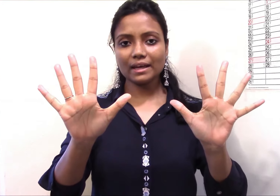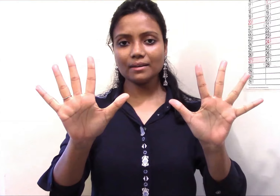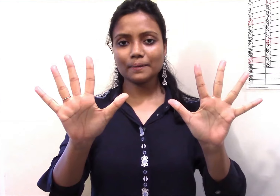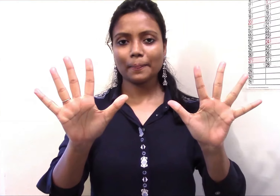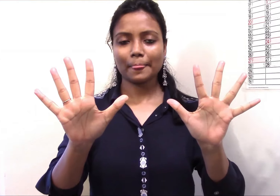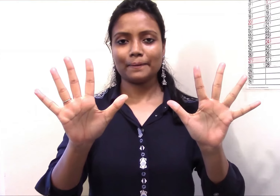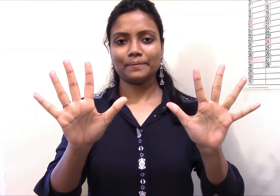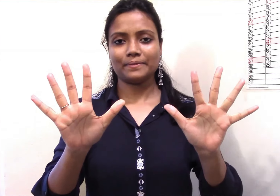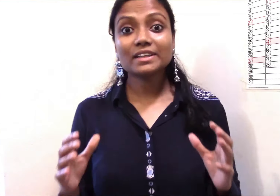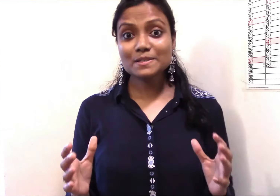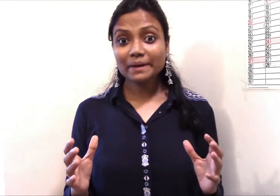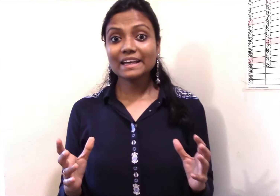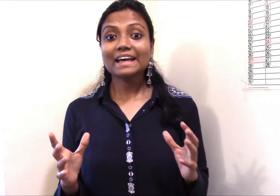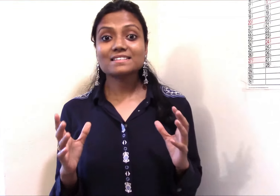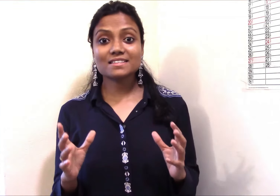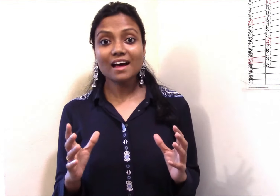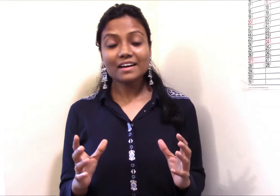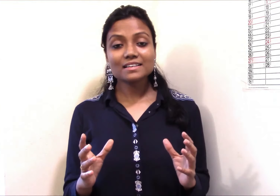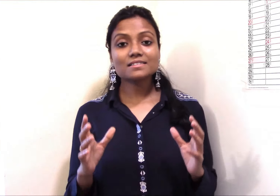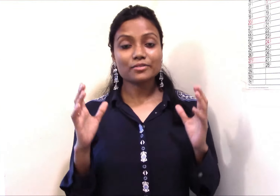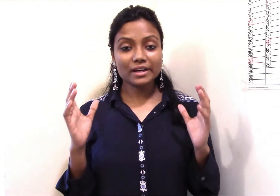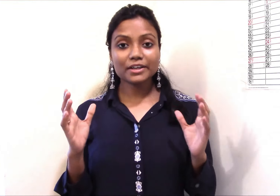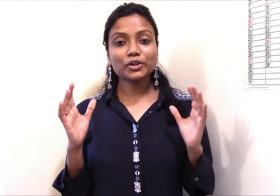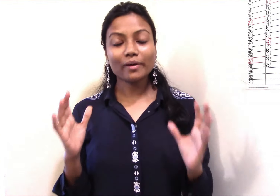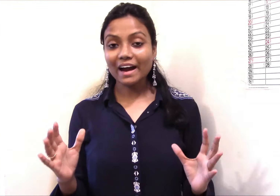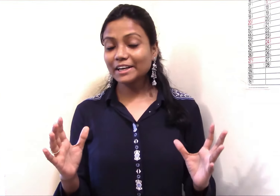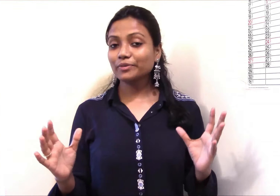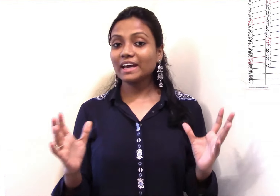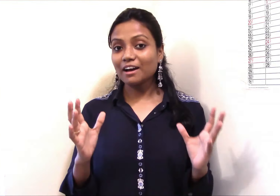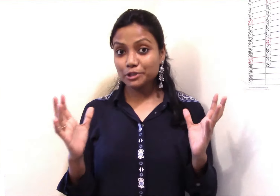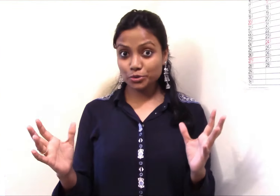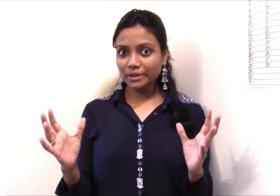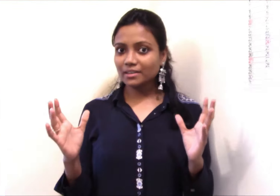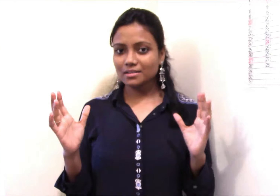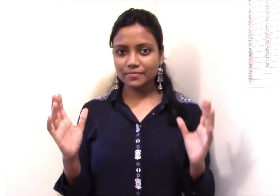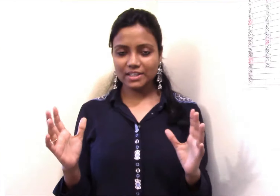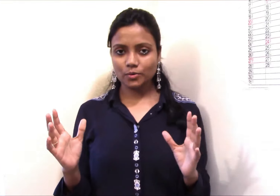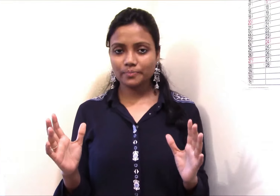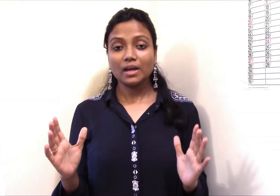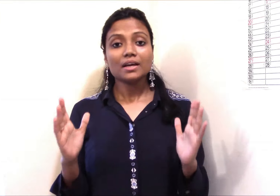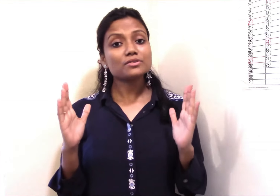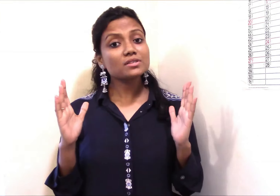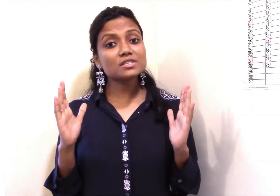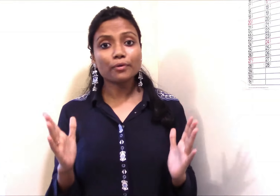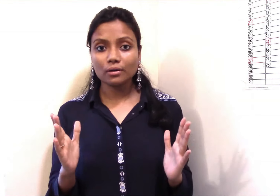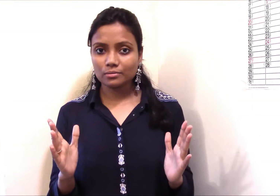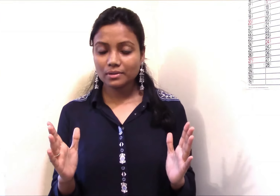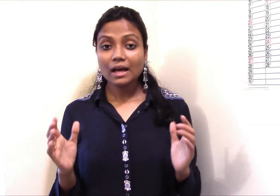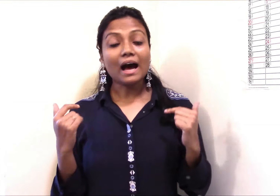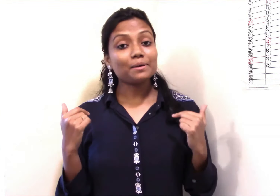Okay. This many exercise related to hand. We have shown in this video. You just follow. You I